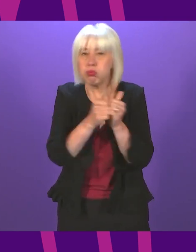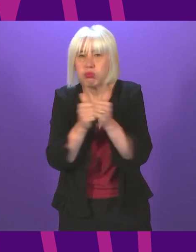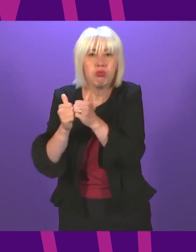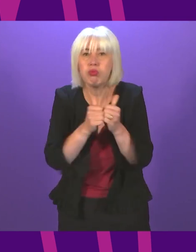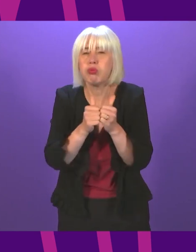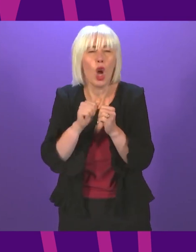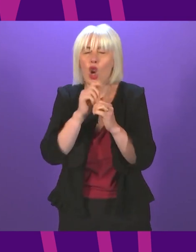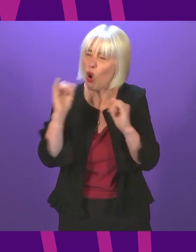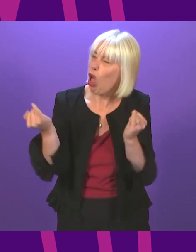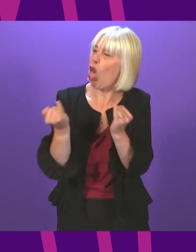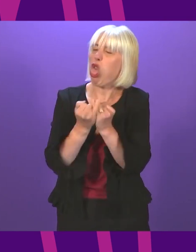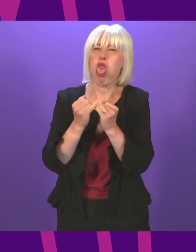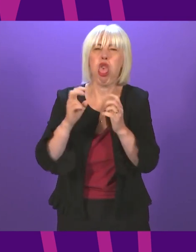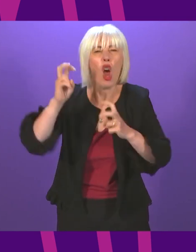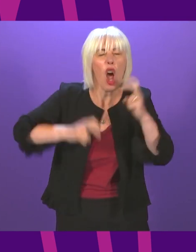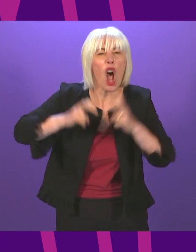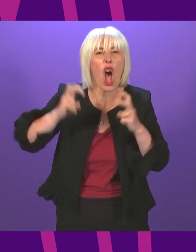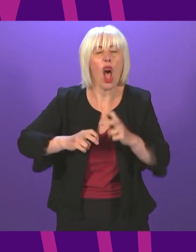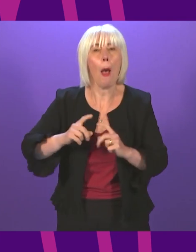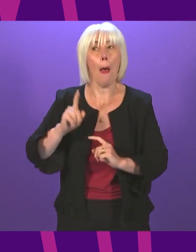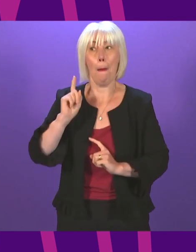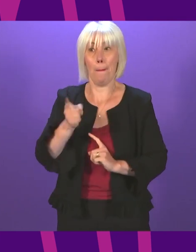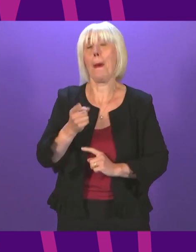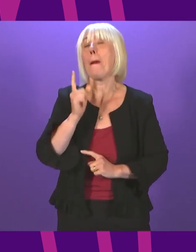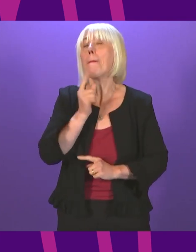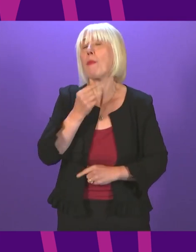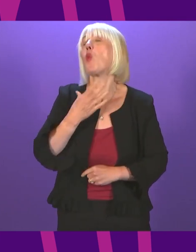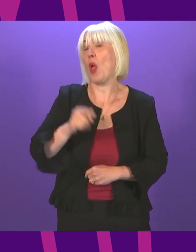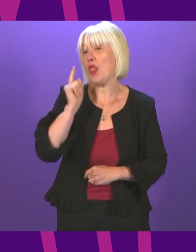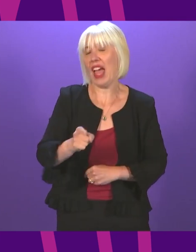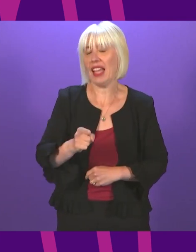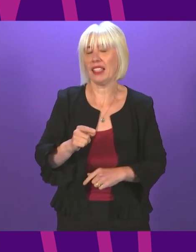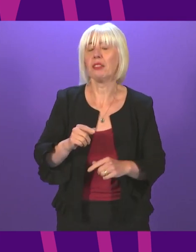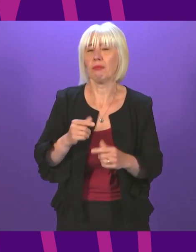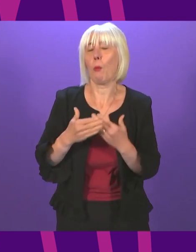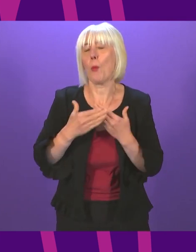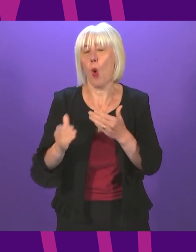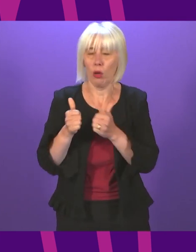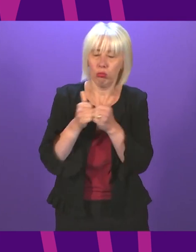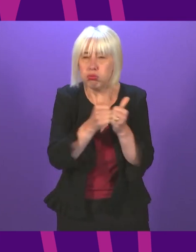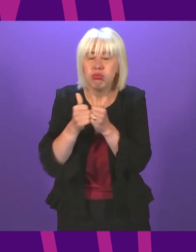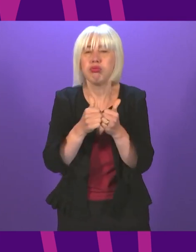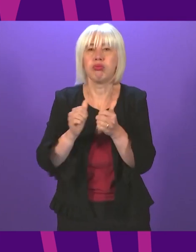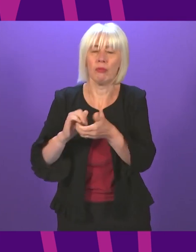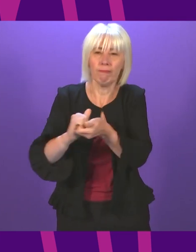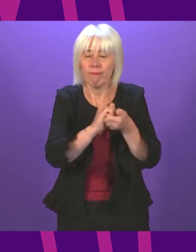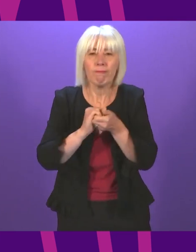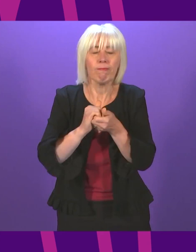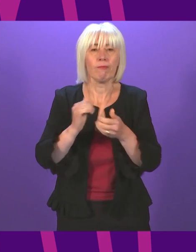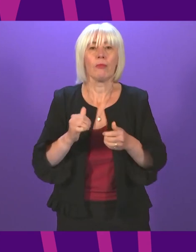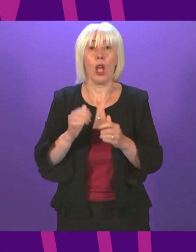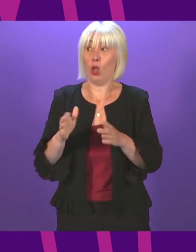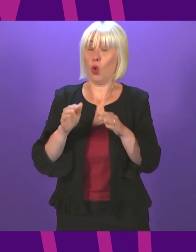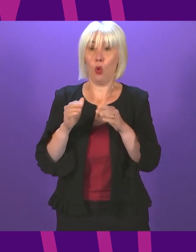what most people want to see much more of from their politicians. Of course, that spirit of cooperation and